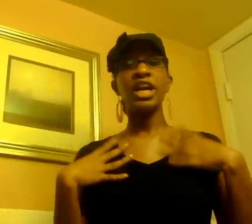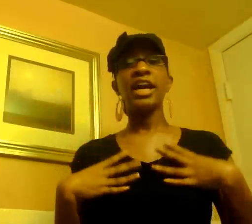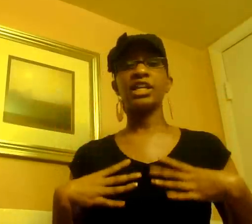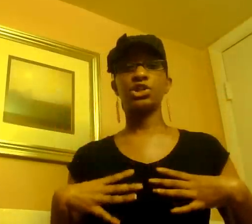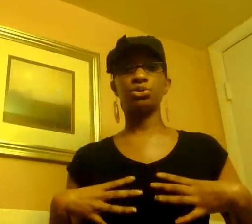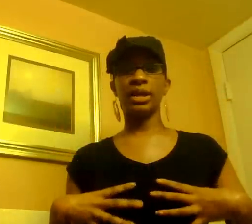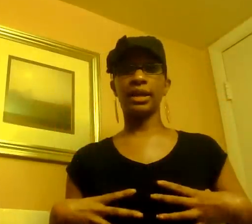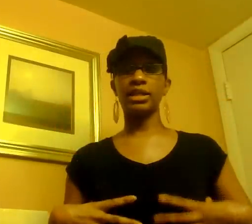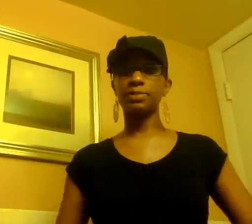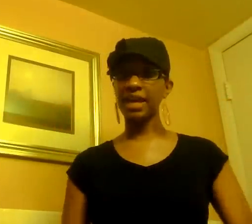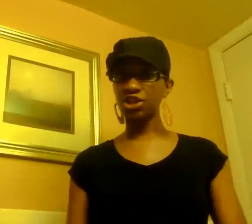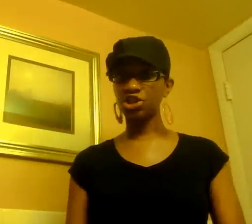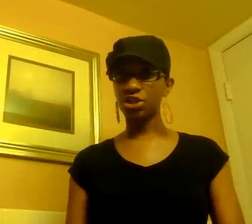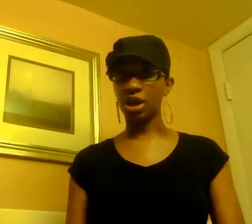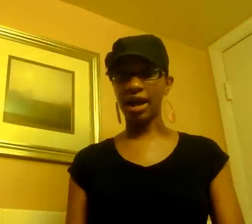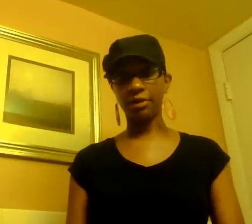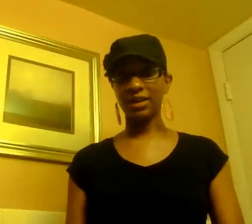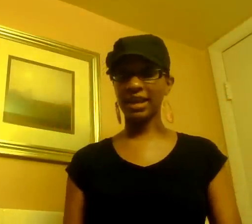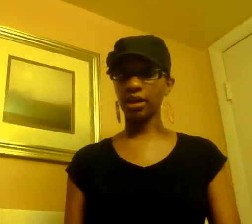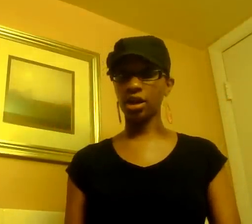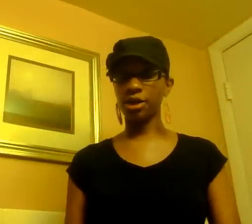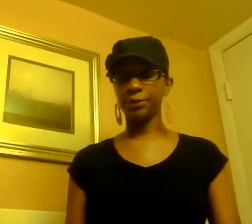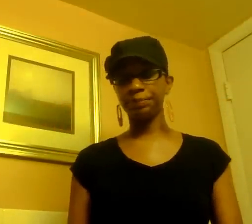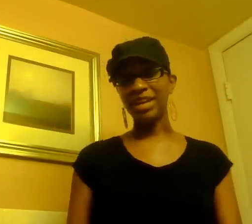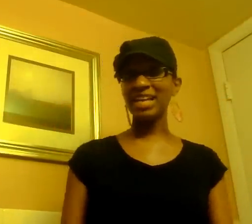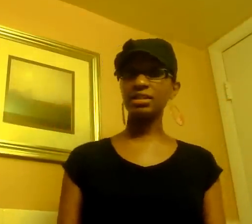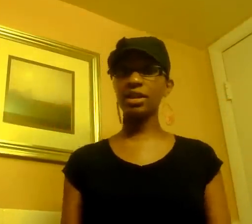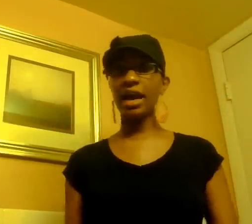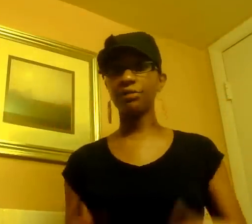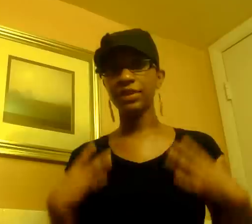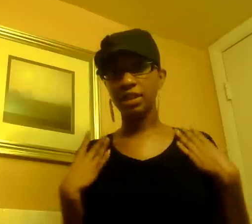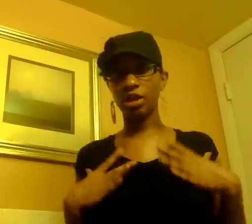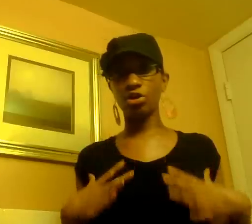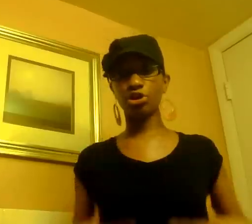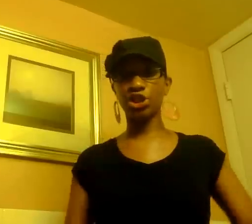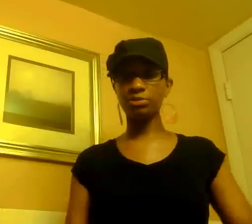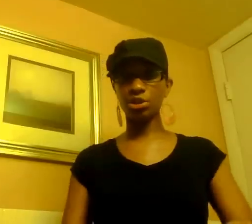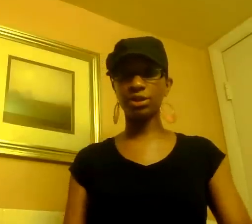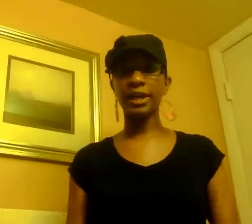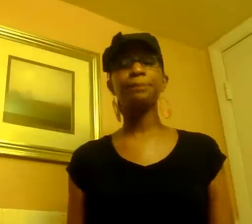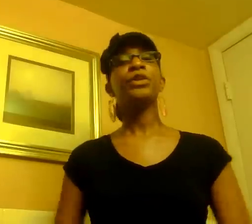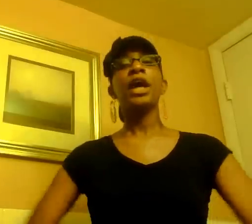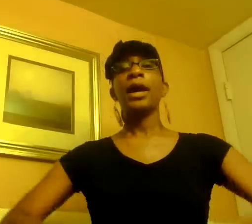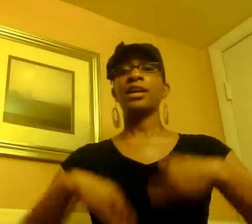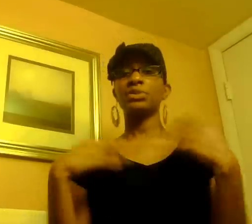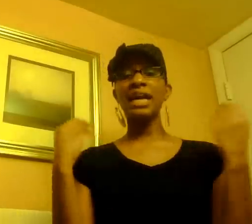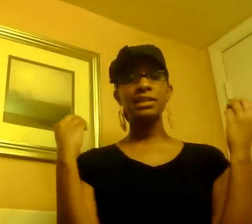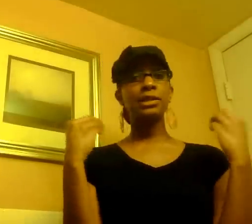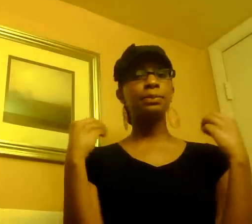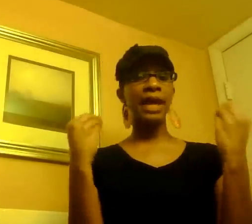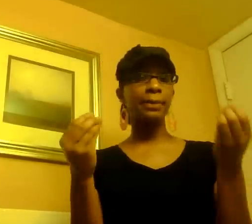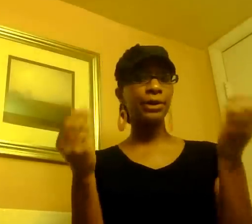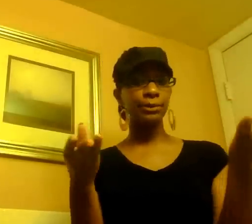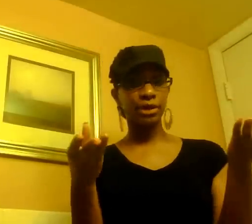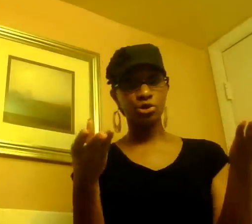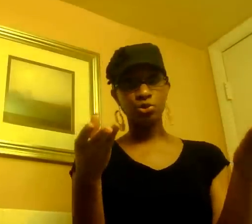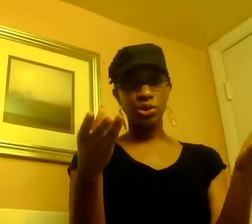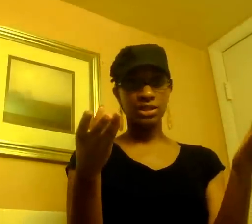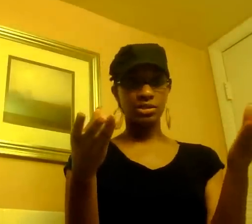into like a space outfit like a um nasa outfit the long jumpsuit thing and it was actually black pyramid who was